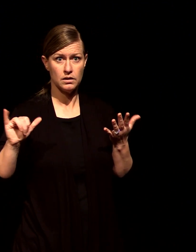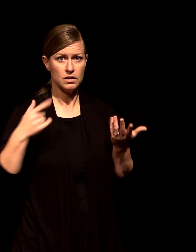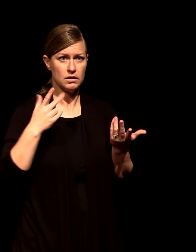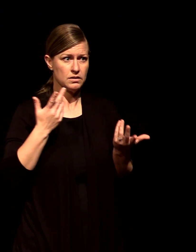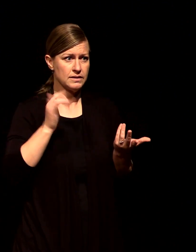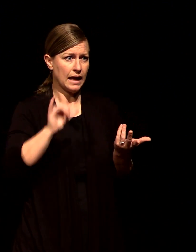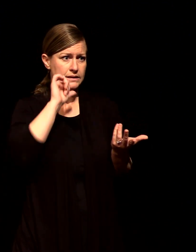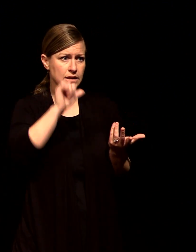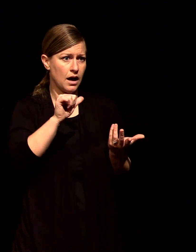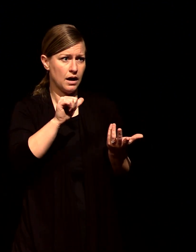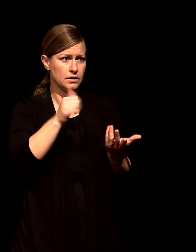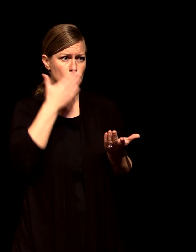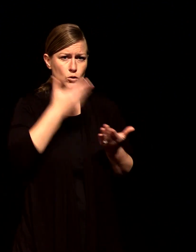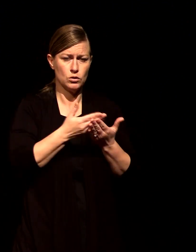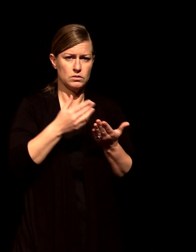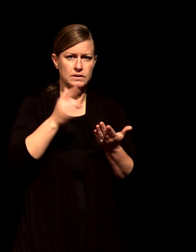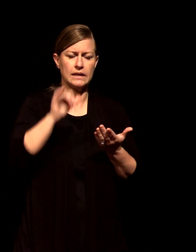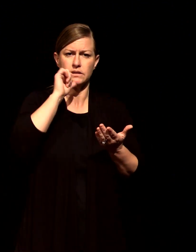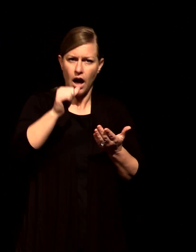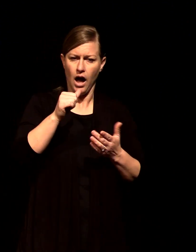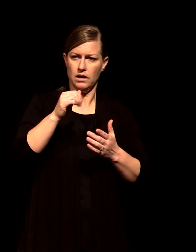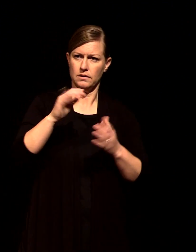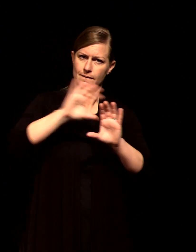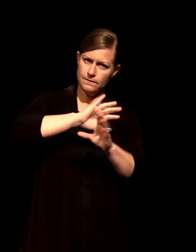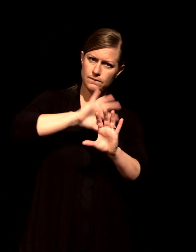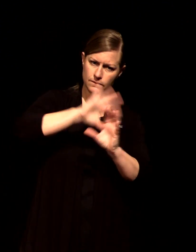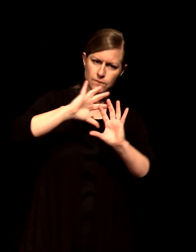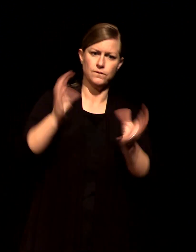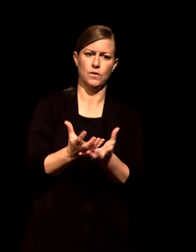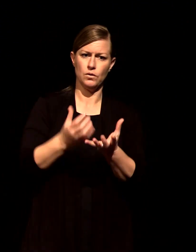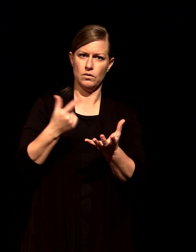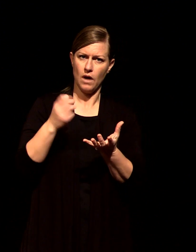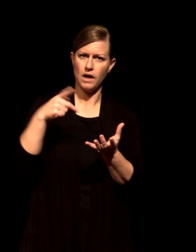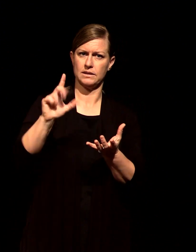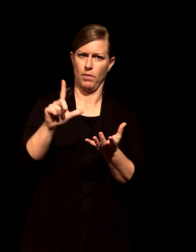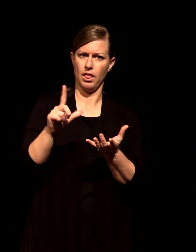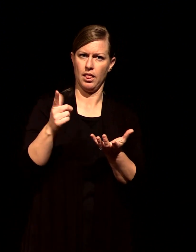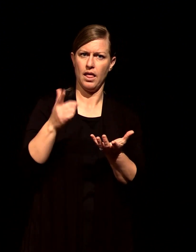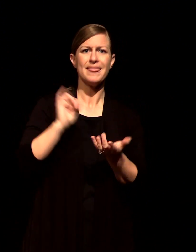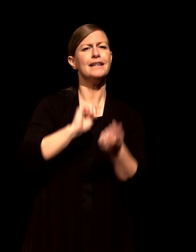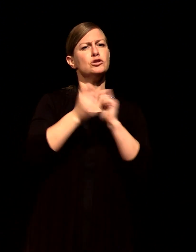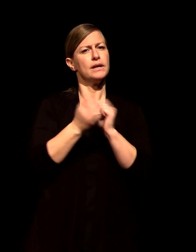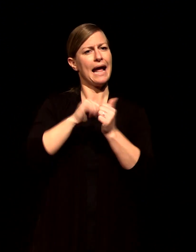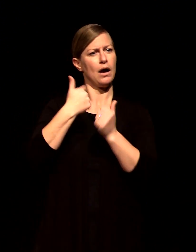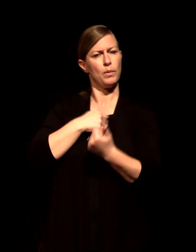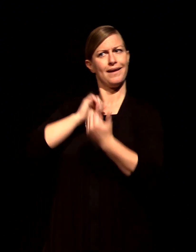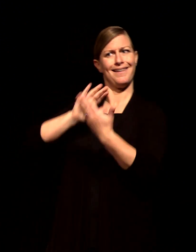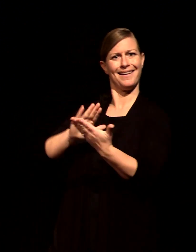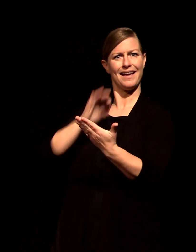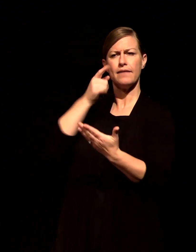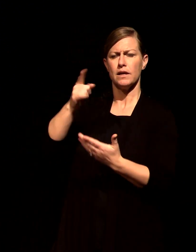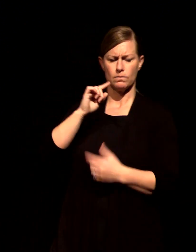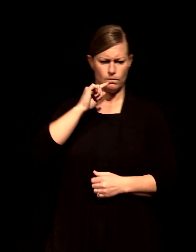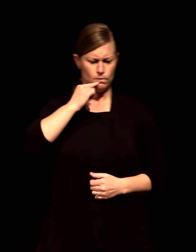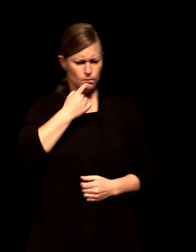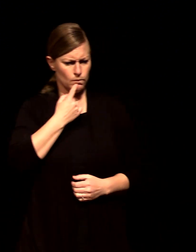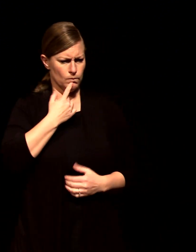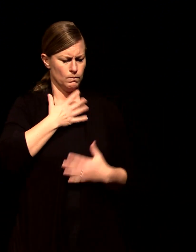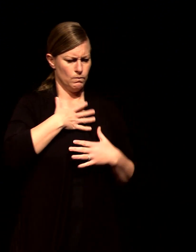it changes how we come to him and I love that our loving God has created joy to be such a